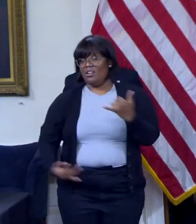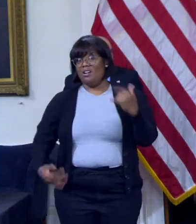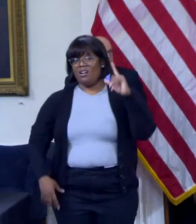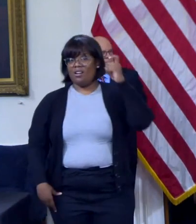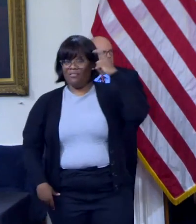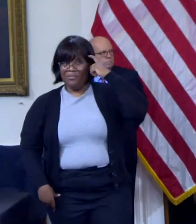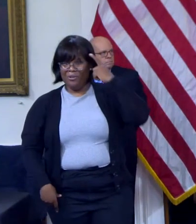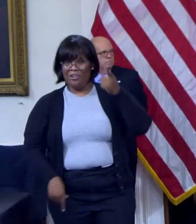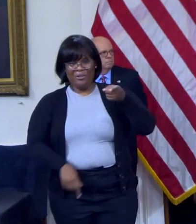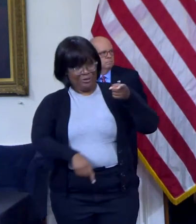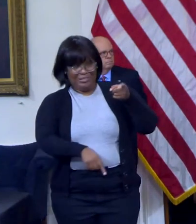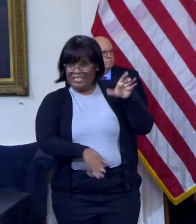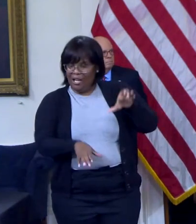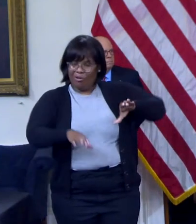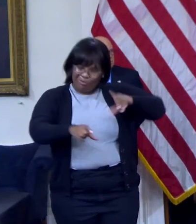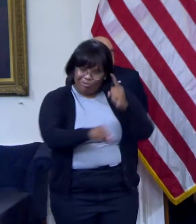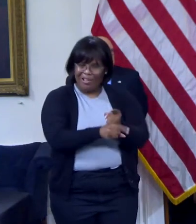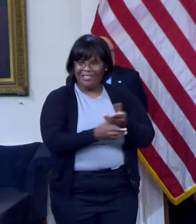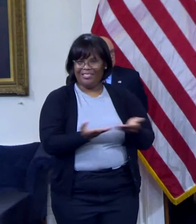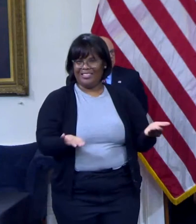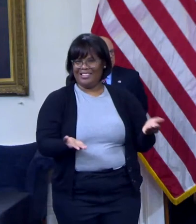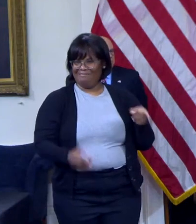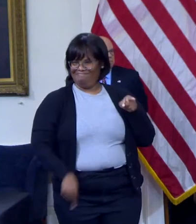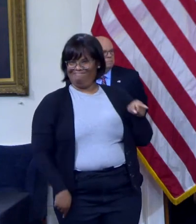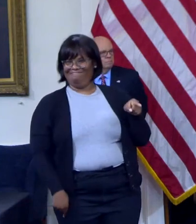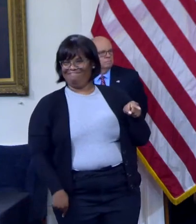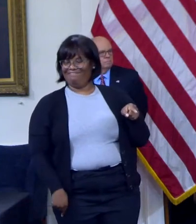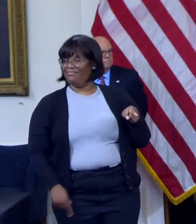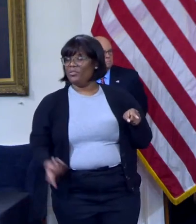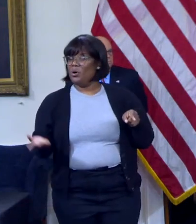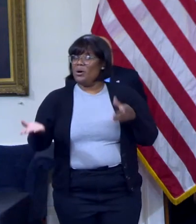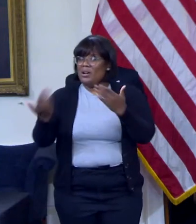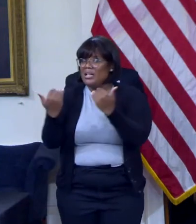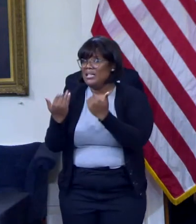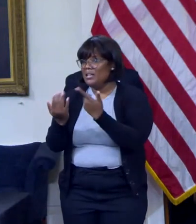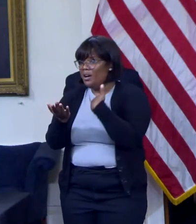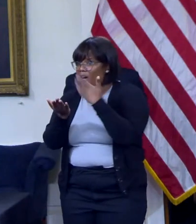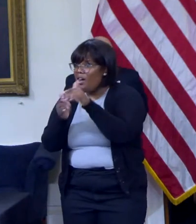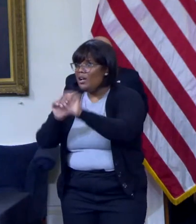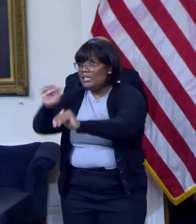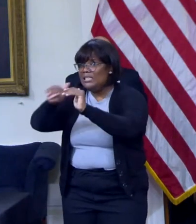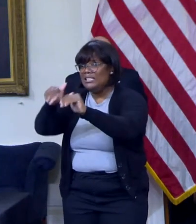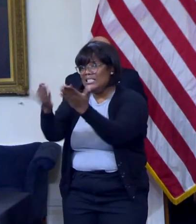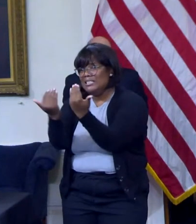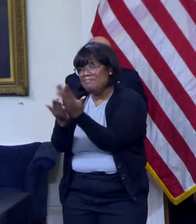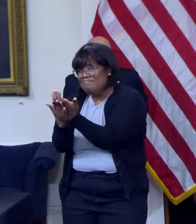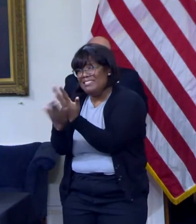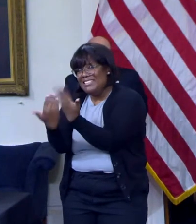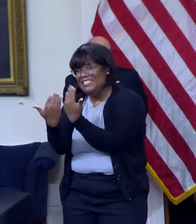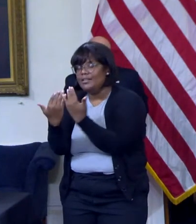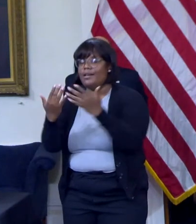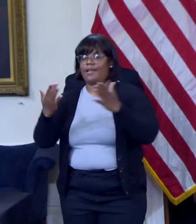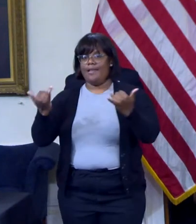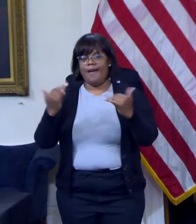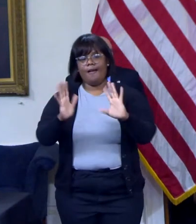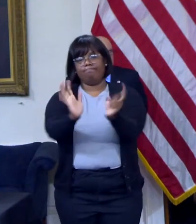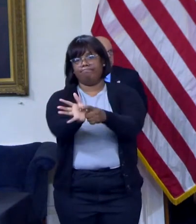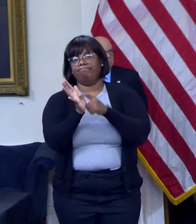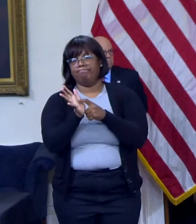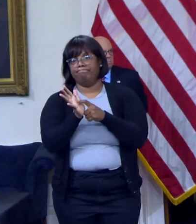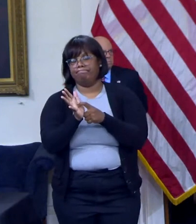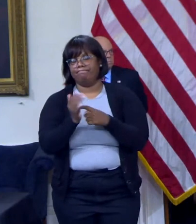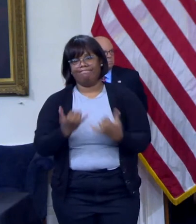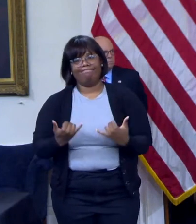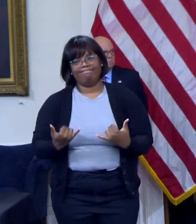recommendation to mandate and requirement. Let me be clear. I'm very proud